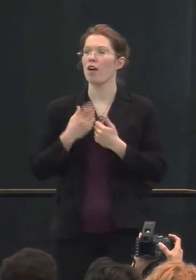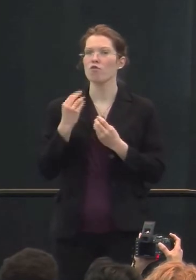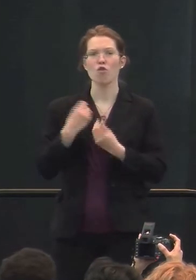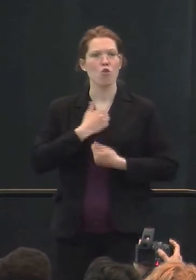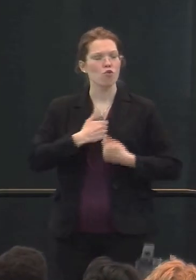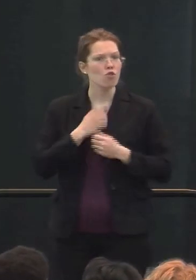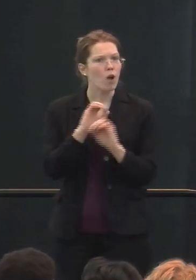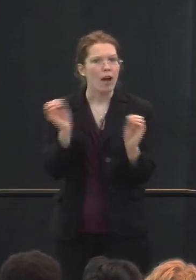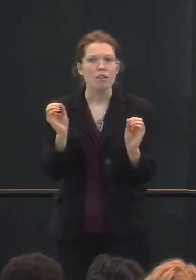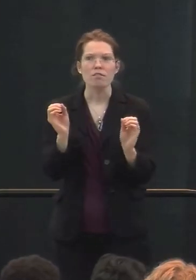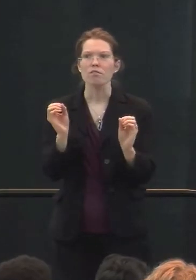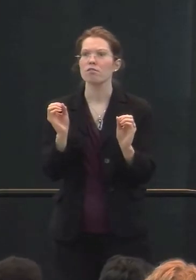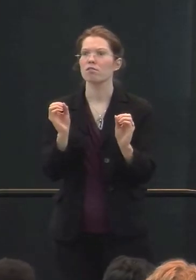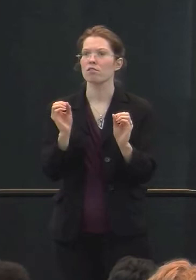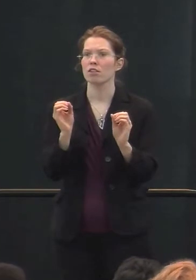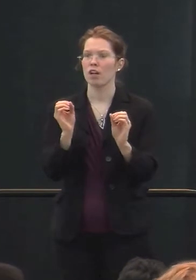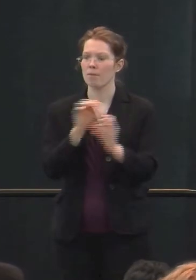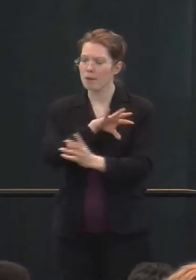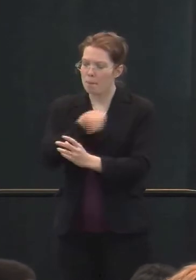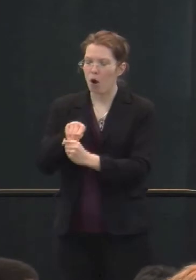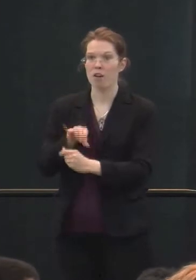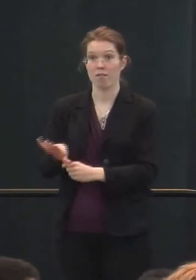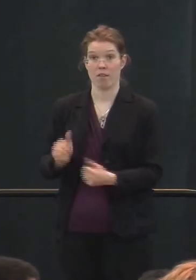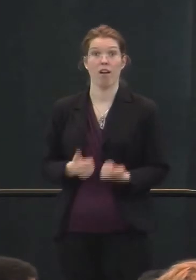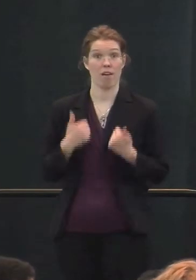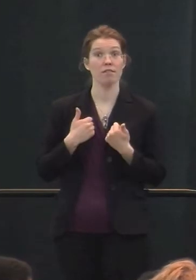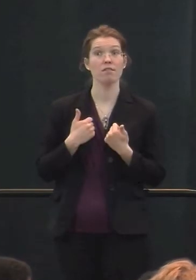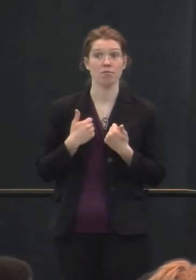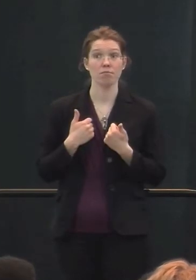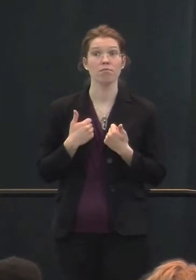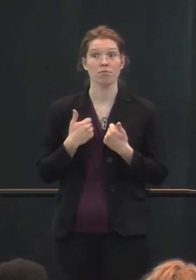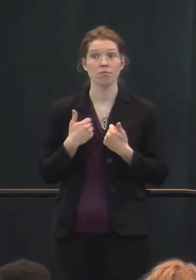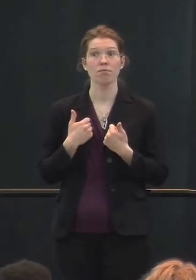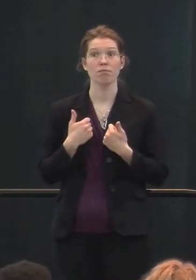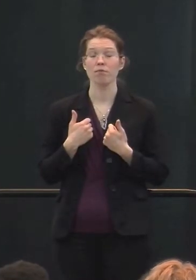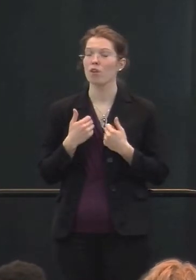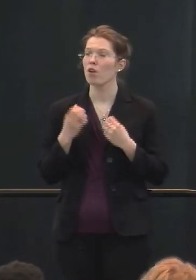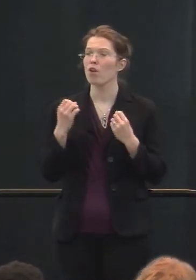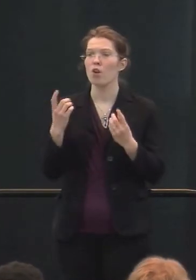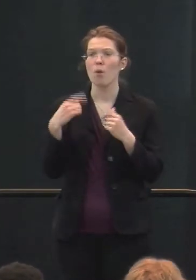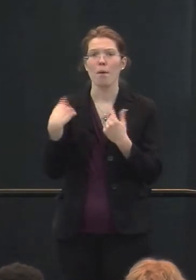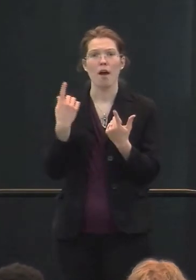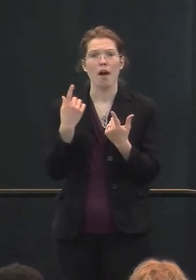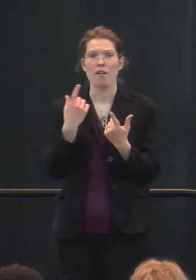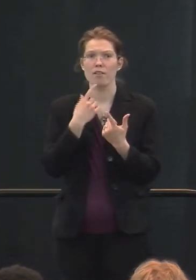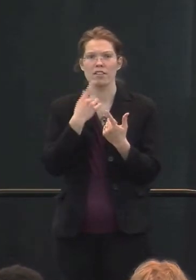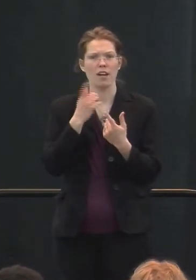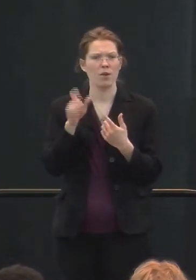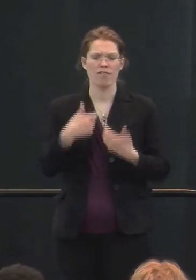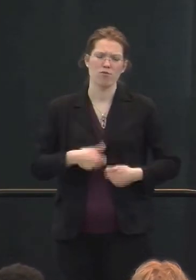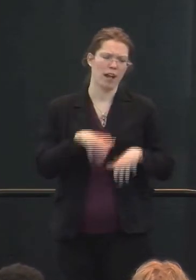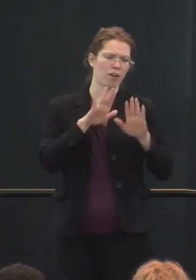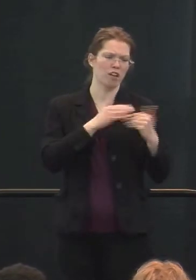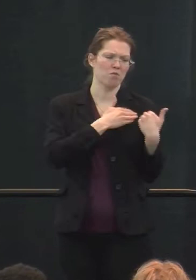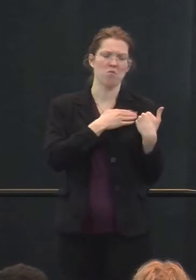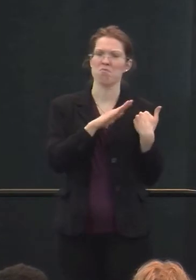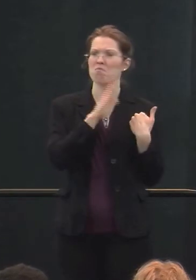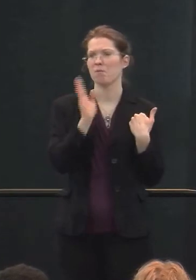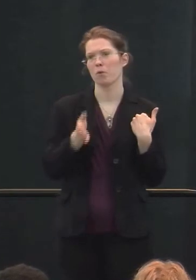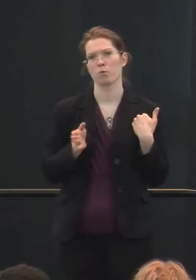in playing a major role in their sibling's life. Nobody ever says it's a sacrifice or a burden.